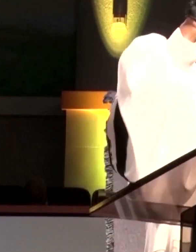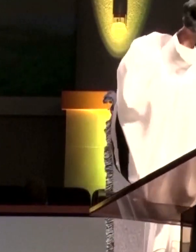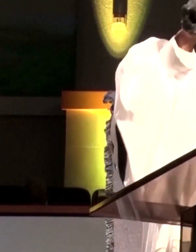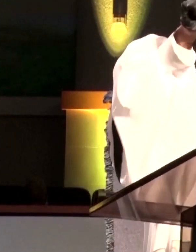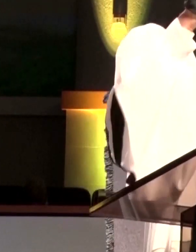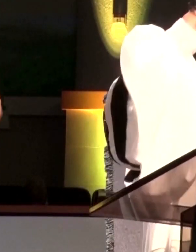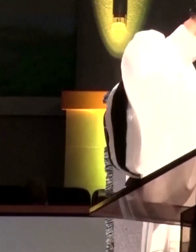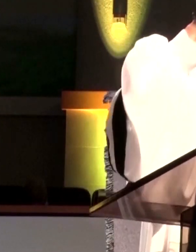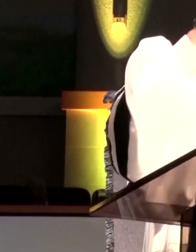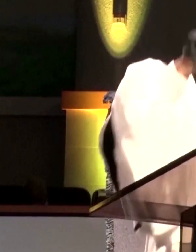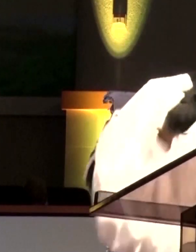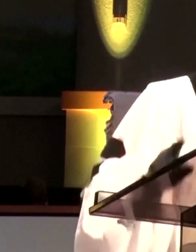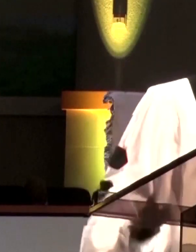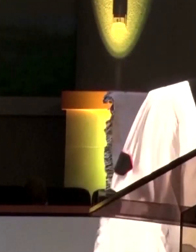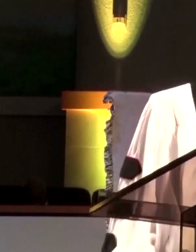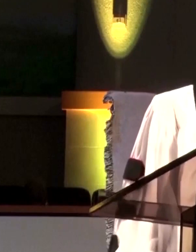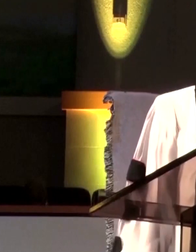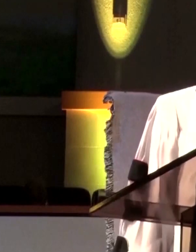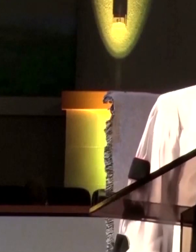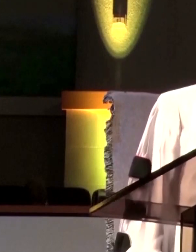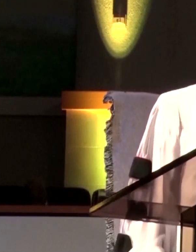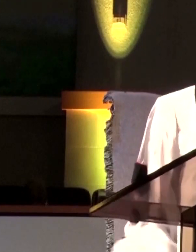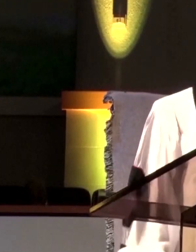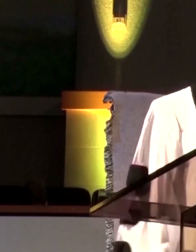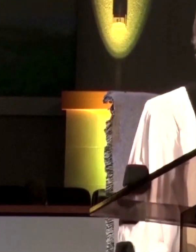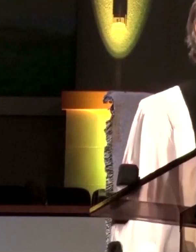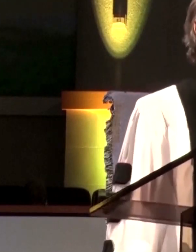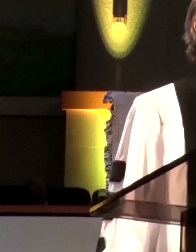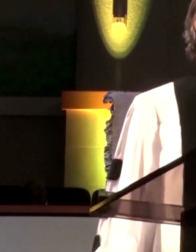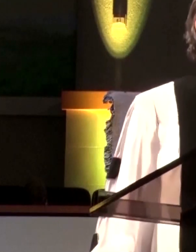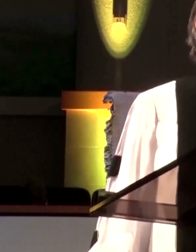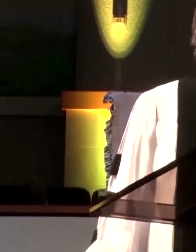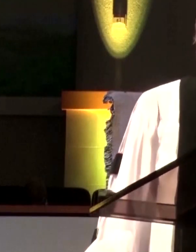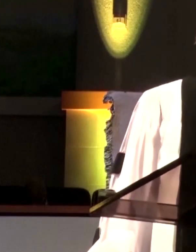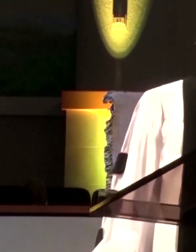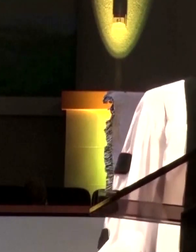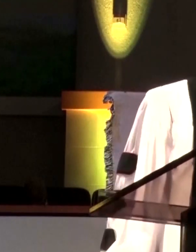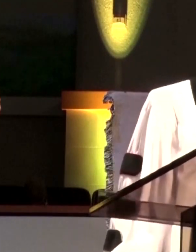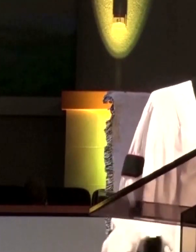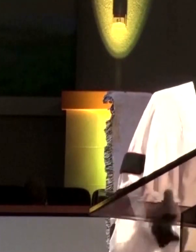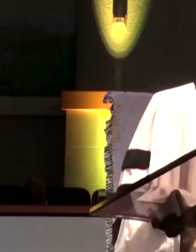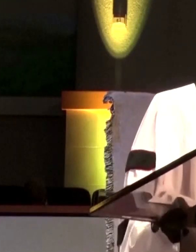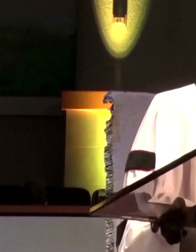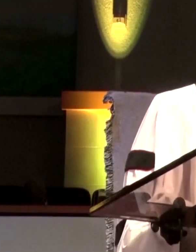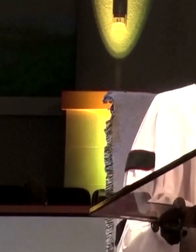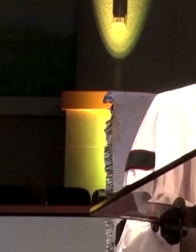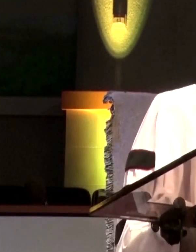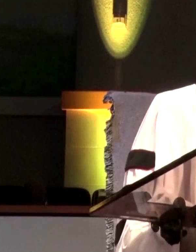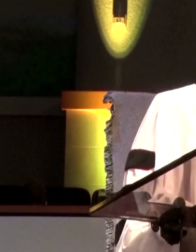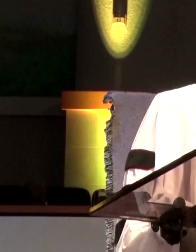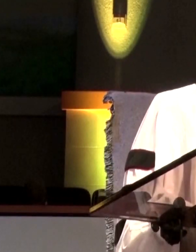challenged China on human rights but what about the human rights of George Floyd